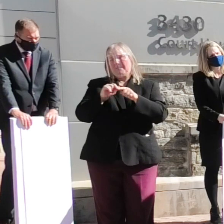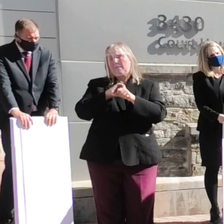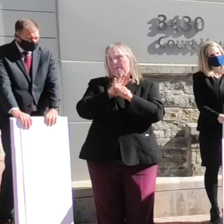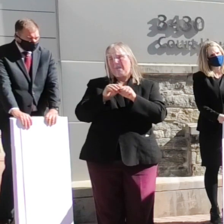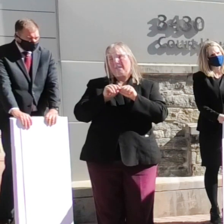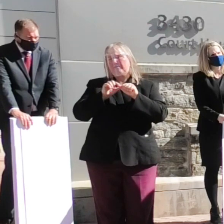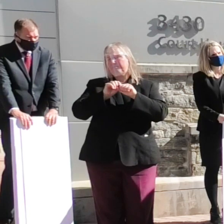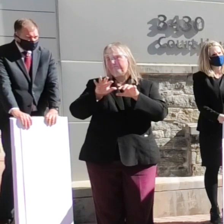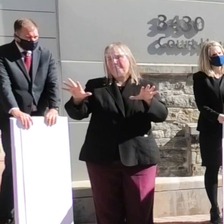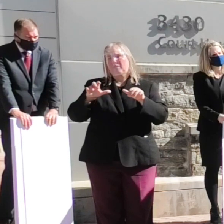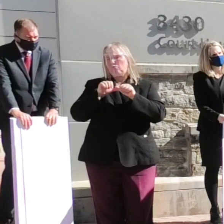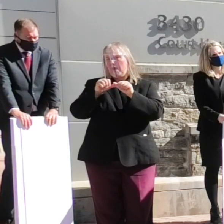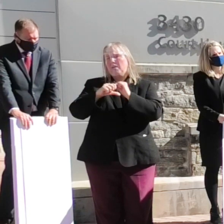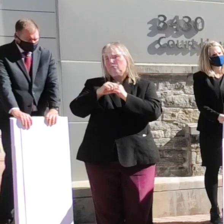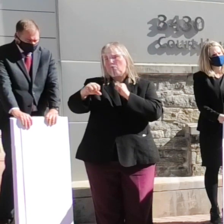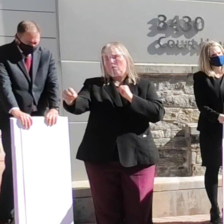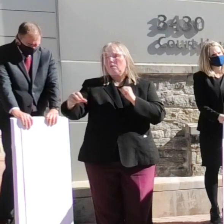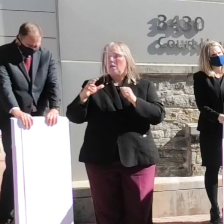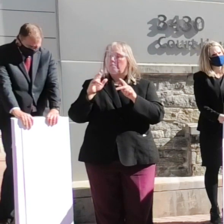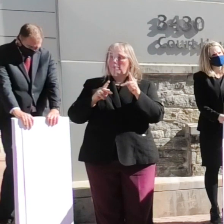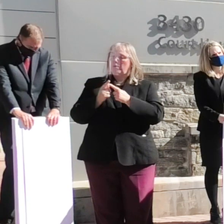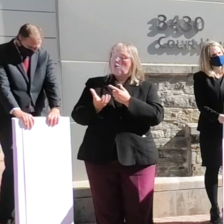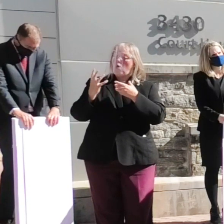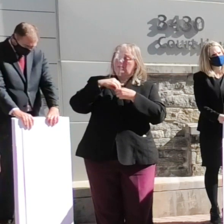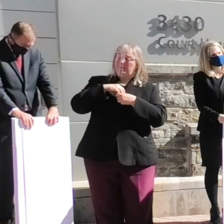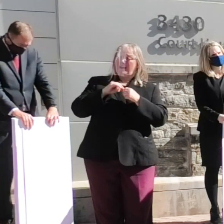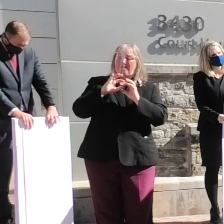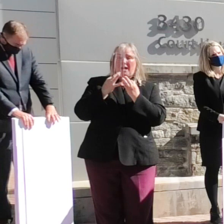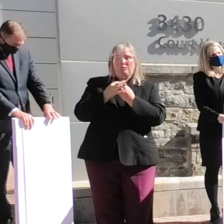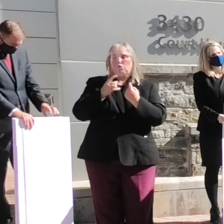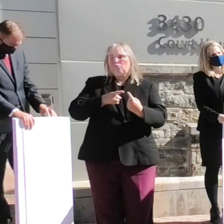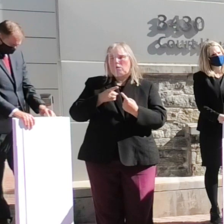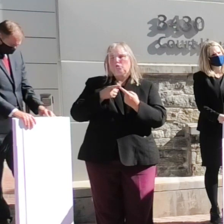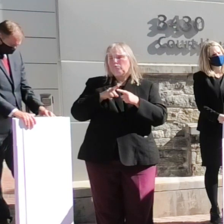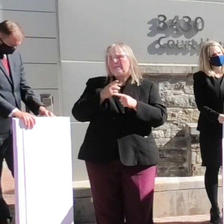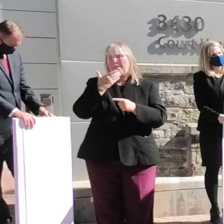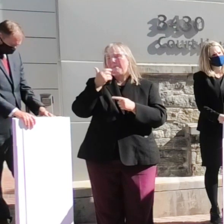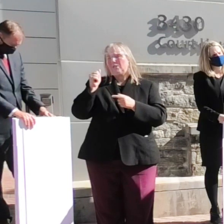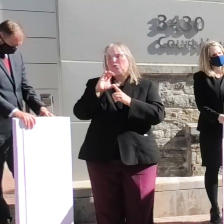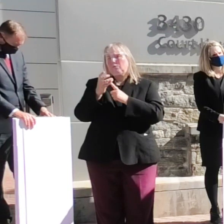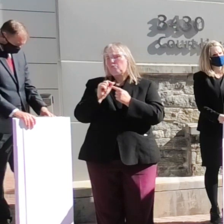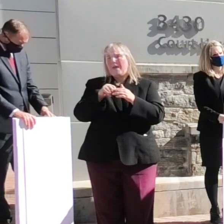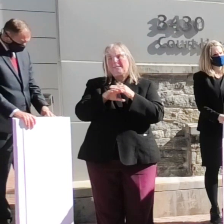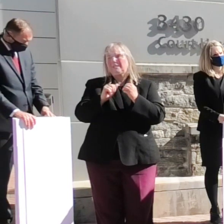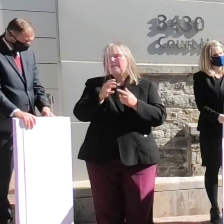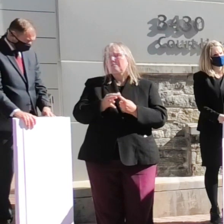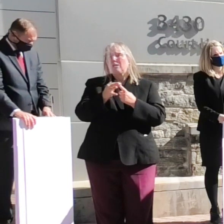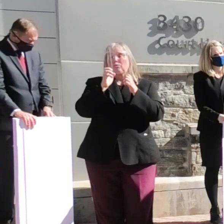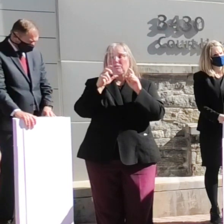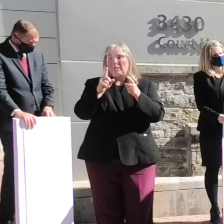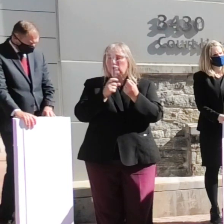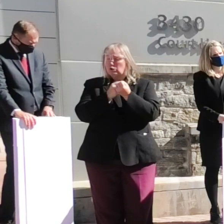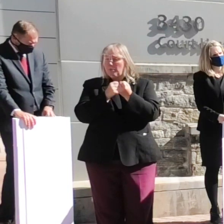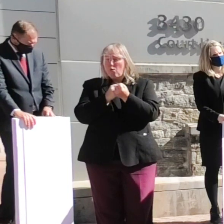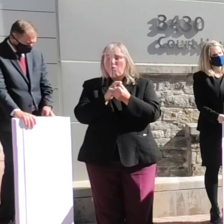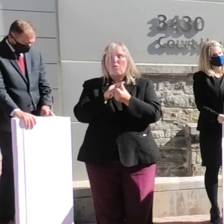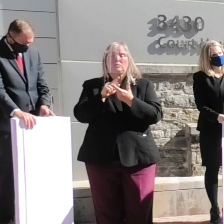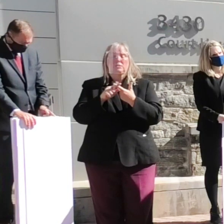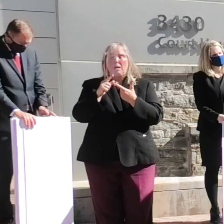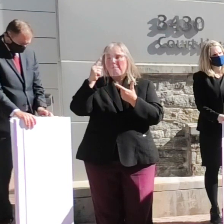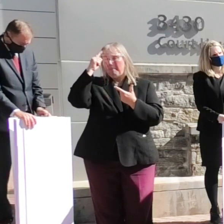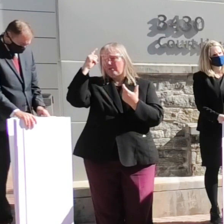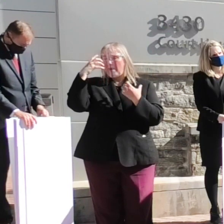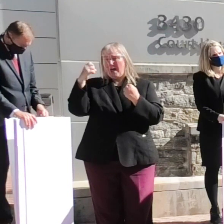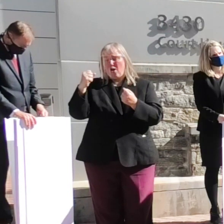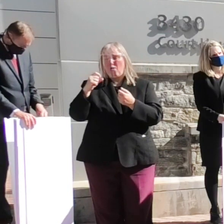individuals with autism and their families struggle under the best of circumstances to access special education supports mental